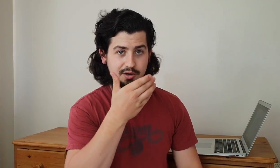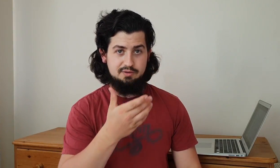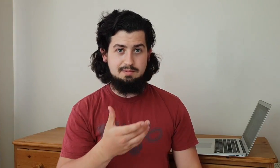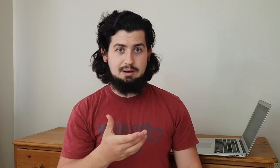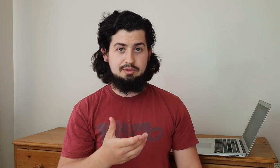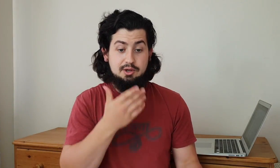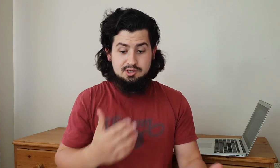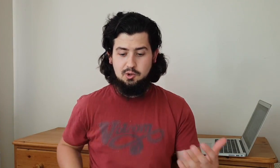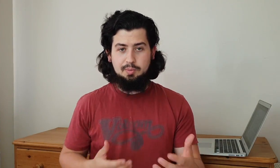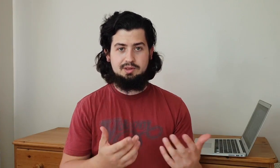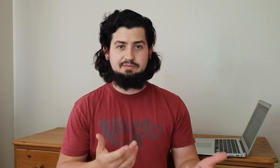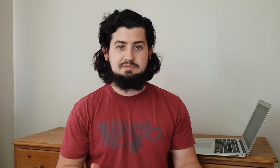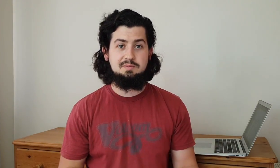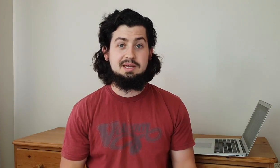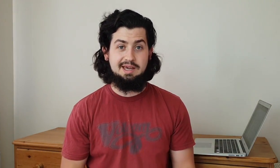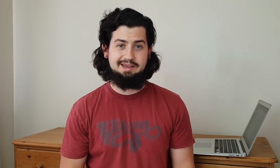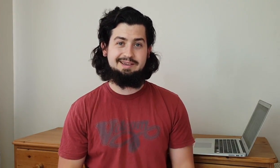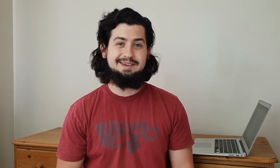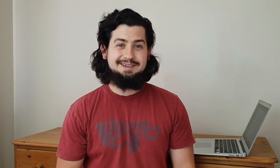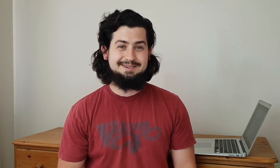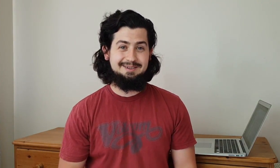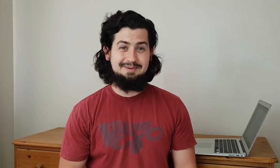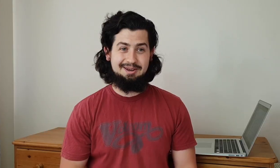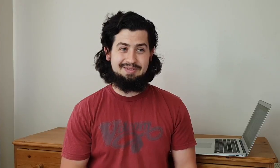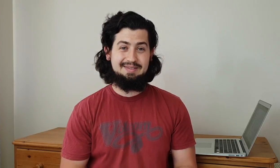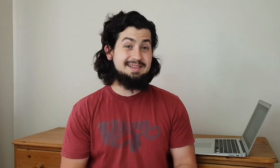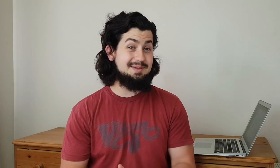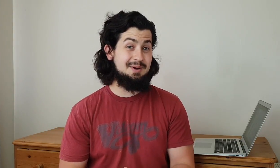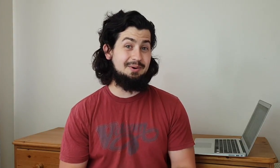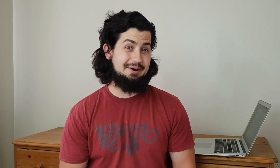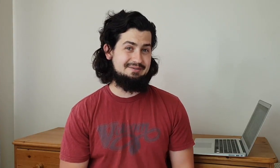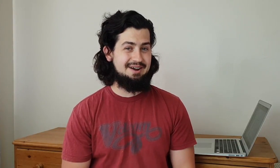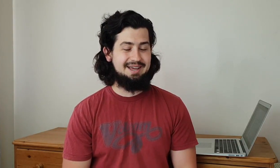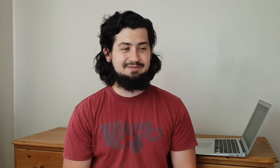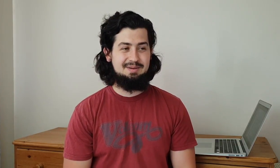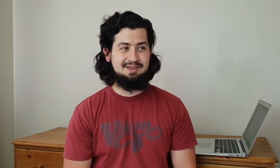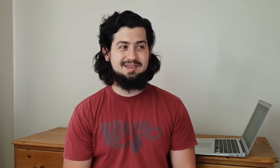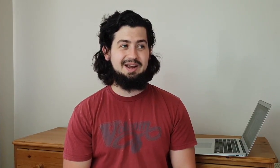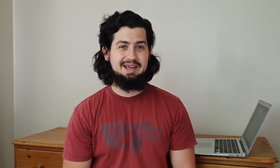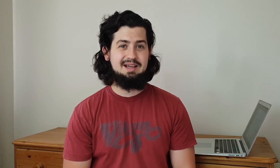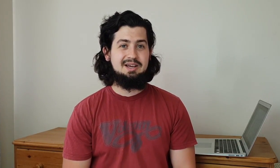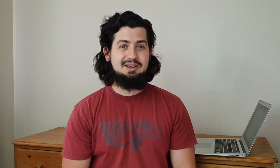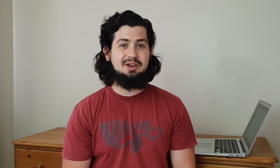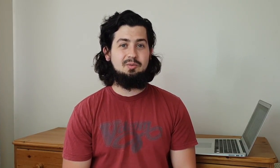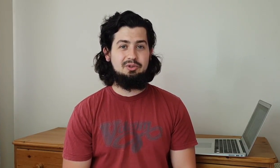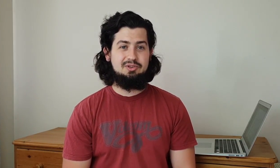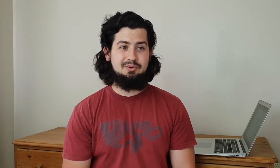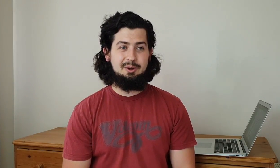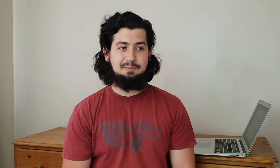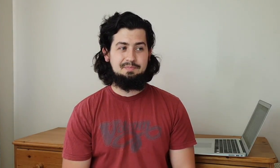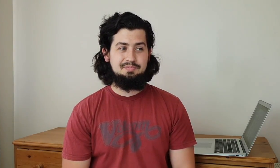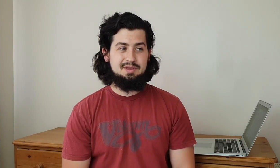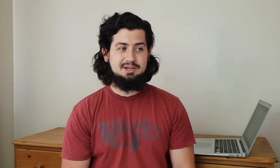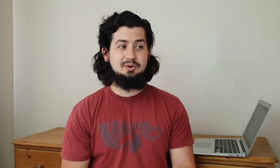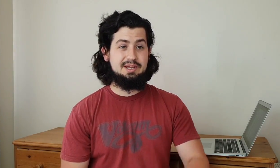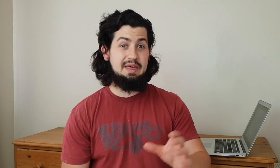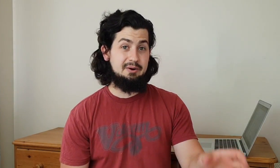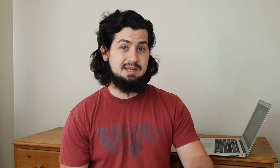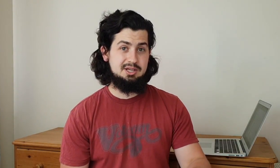over your mouth like you're just stopping them from speaking do you know what I mean like that's something to be aware of right like if people are signing you don't want to um you don't want to get their attention